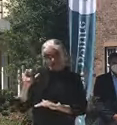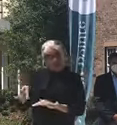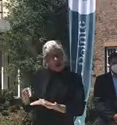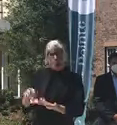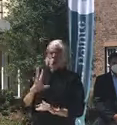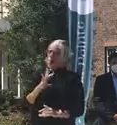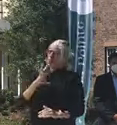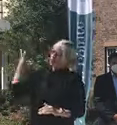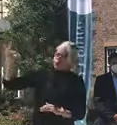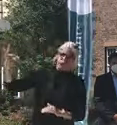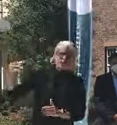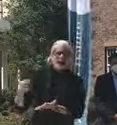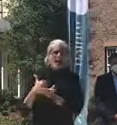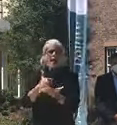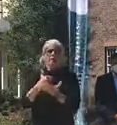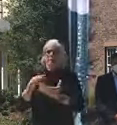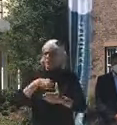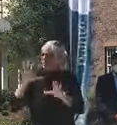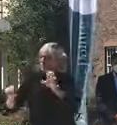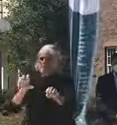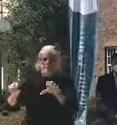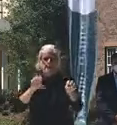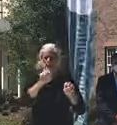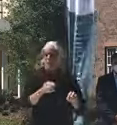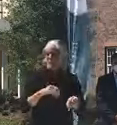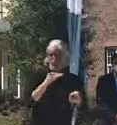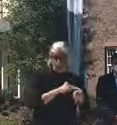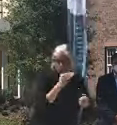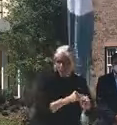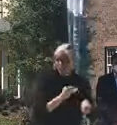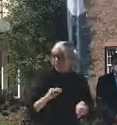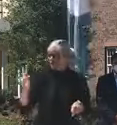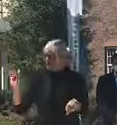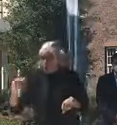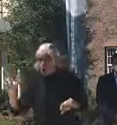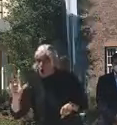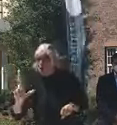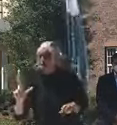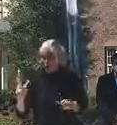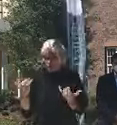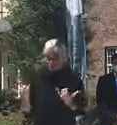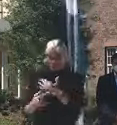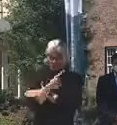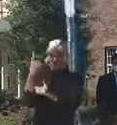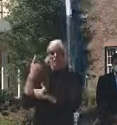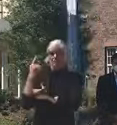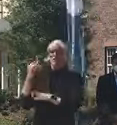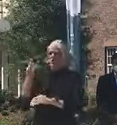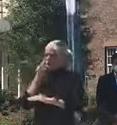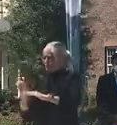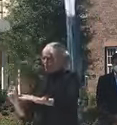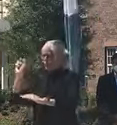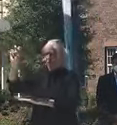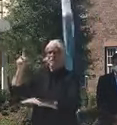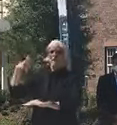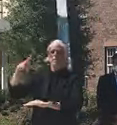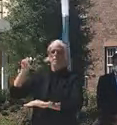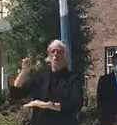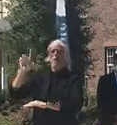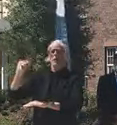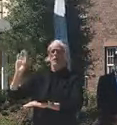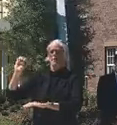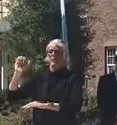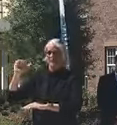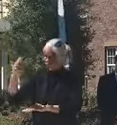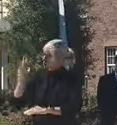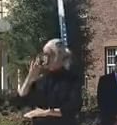in Miami a couple days ago, Fort Lauderdale, I think, yesterday. And then today it's going to end up in Palm Beach. But we're going to get it all around the state of Florida,